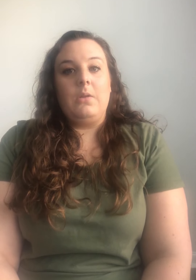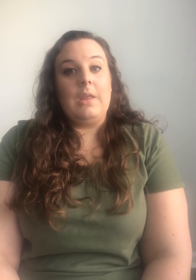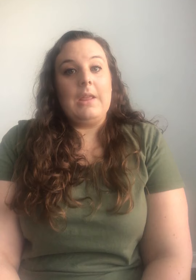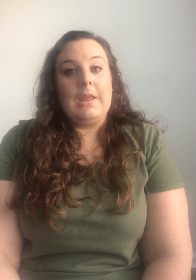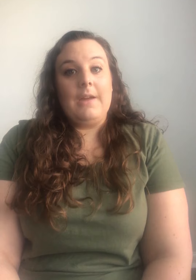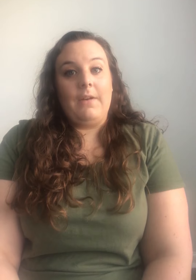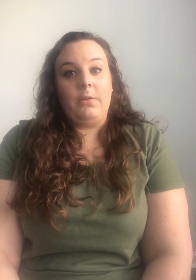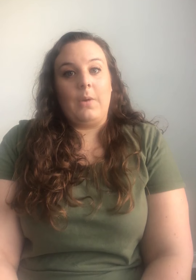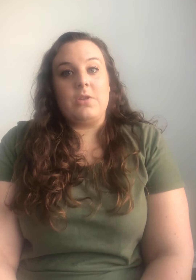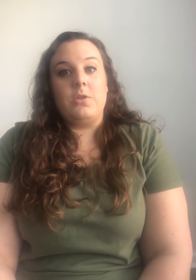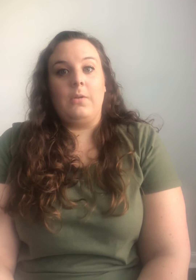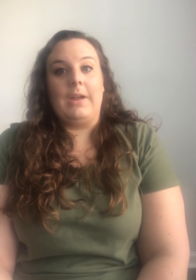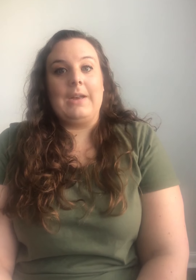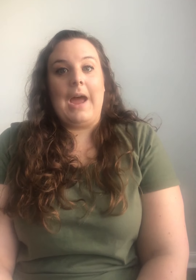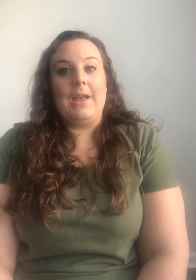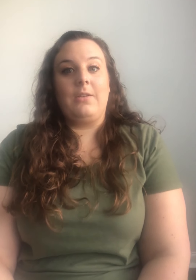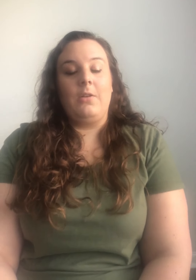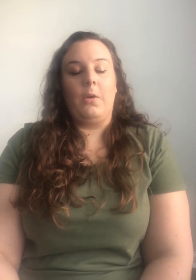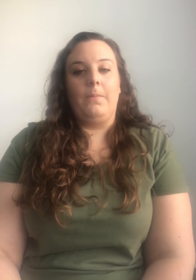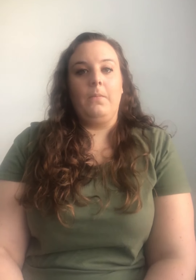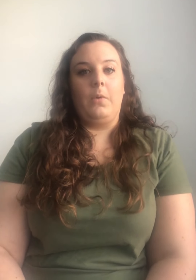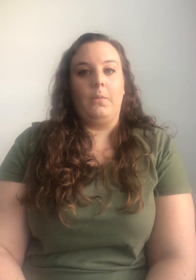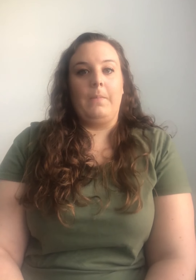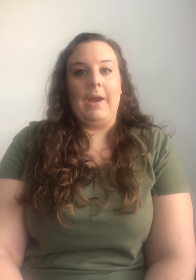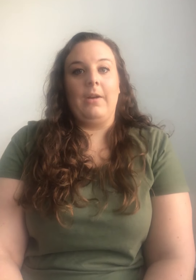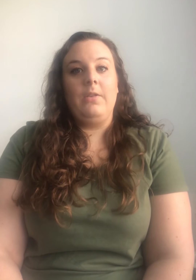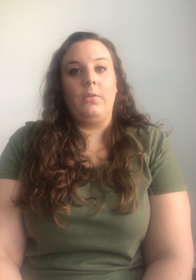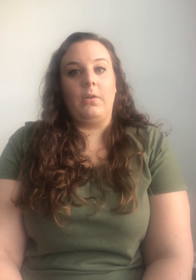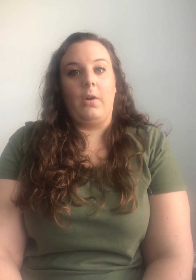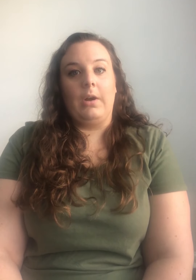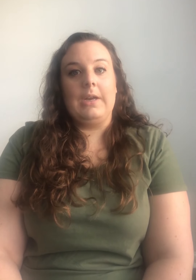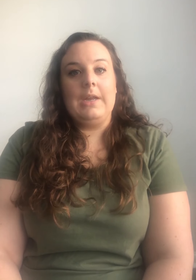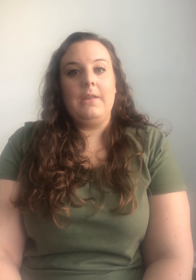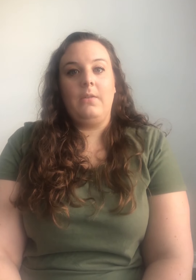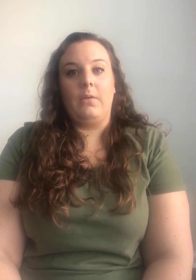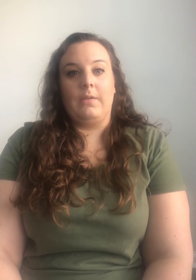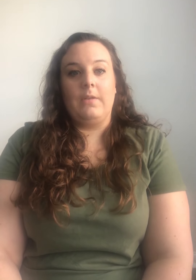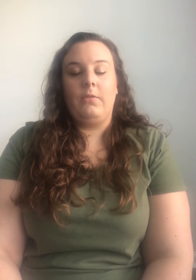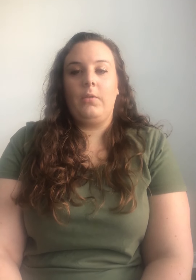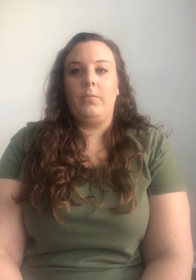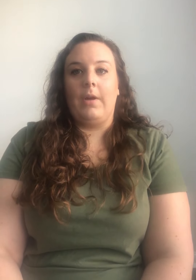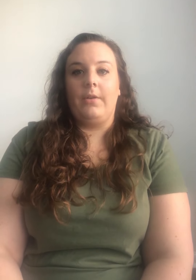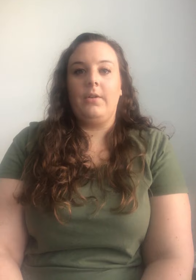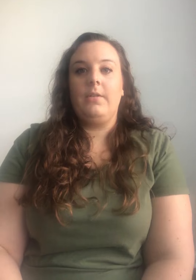Think of other questions you would like to ask your parents or guardians or sisters or brothers.